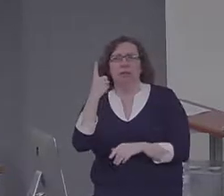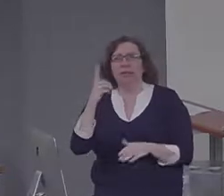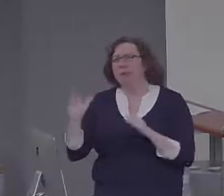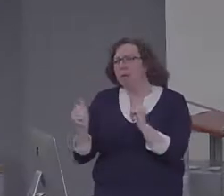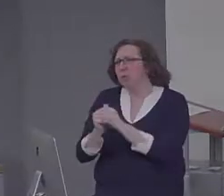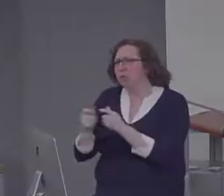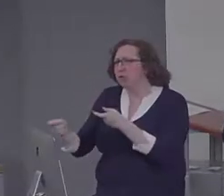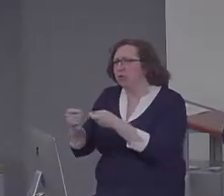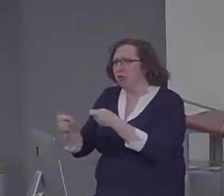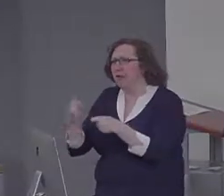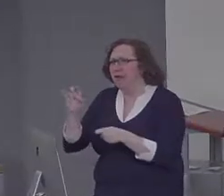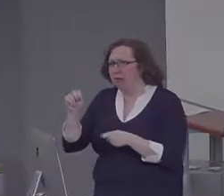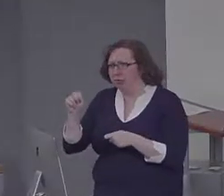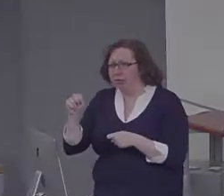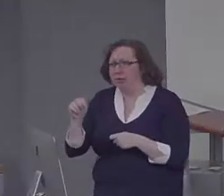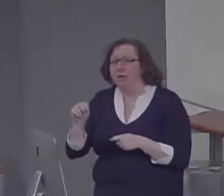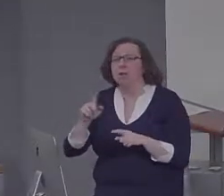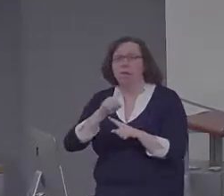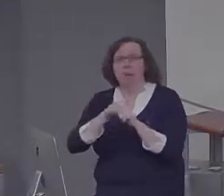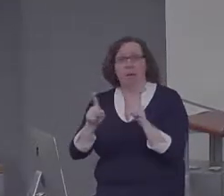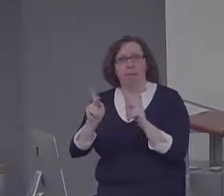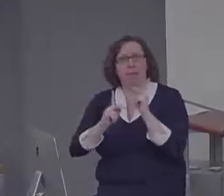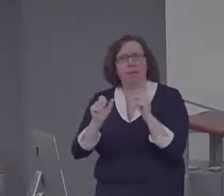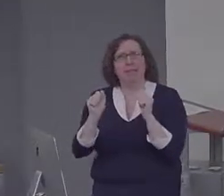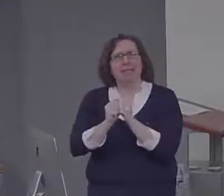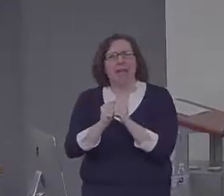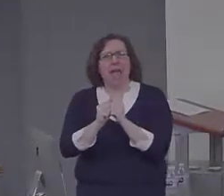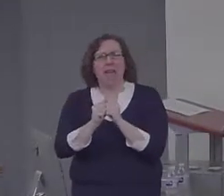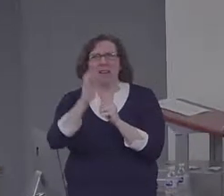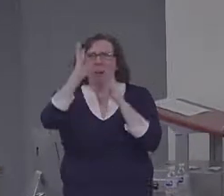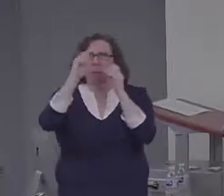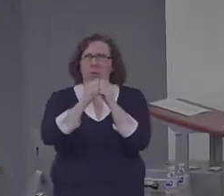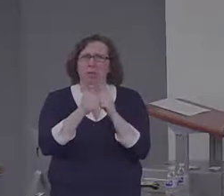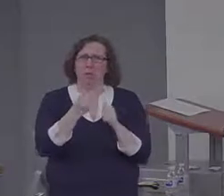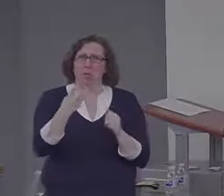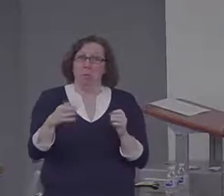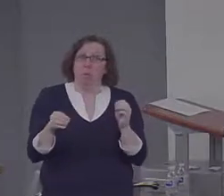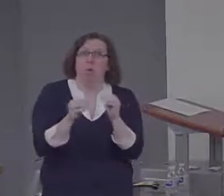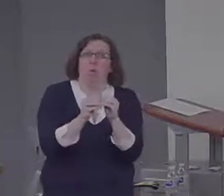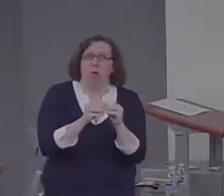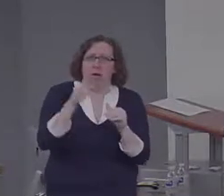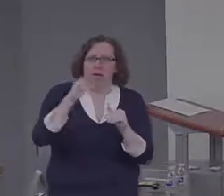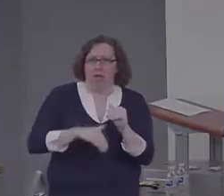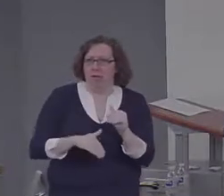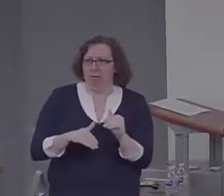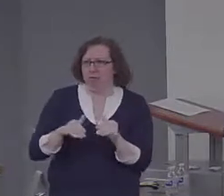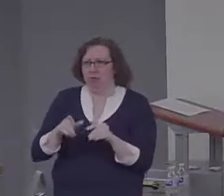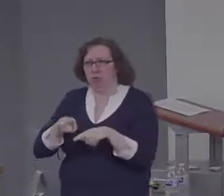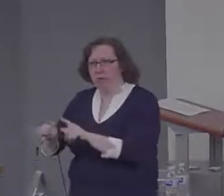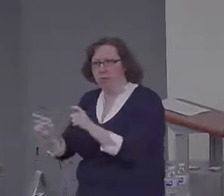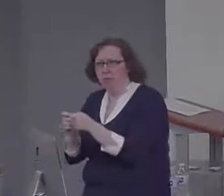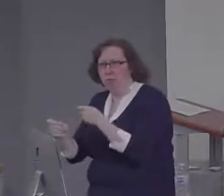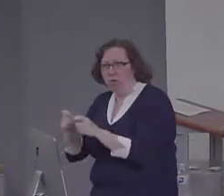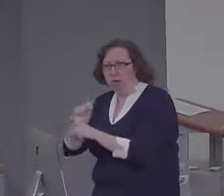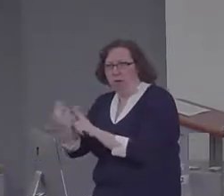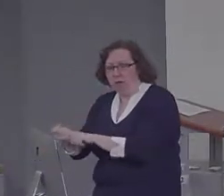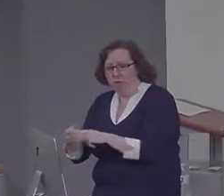them of equal levels of novelty. And we extended that to another divergent thinking